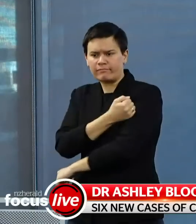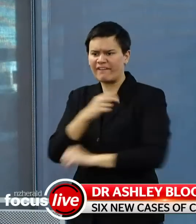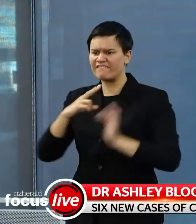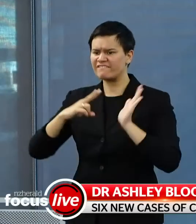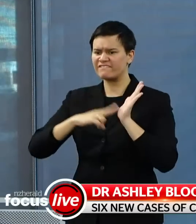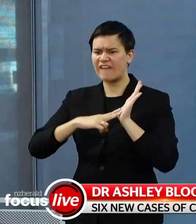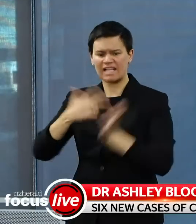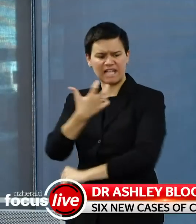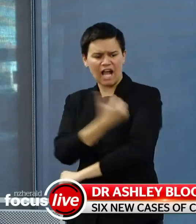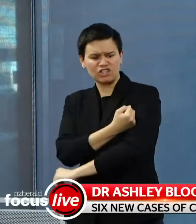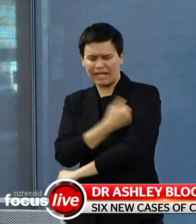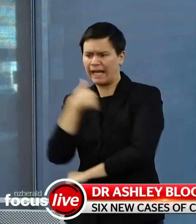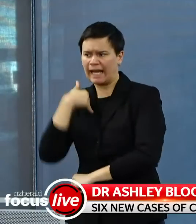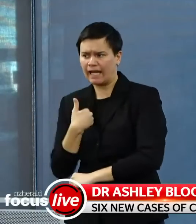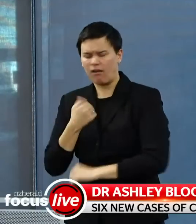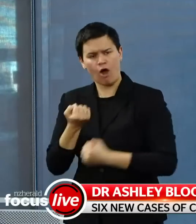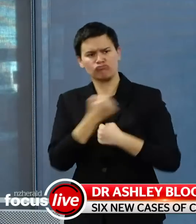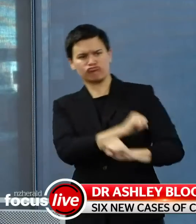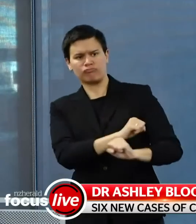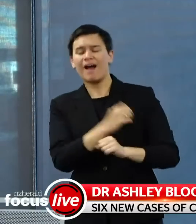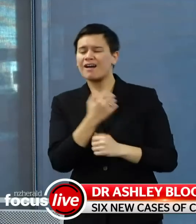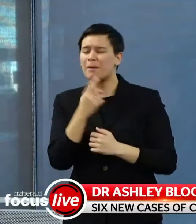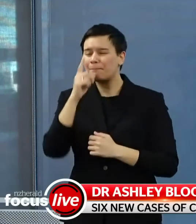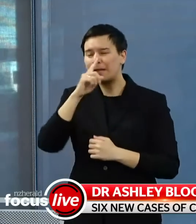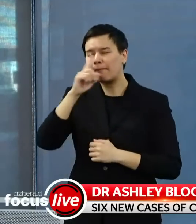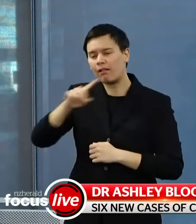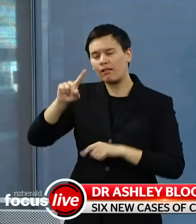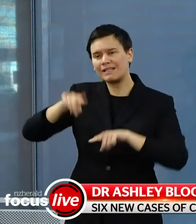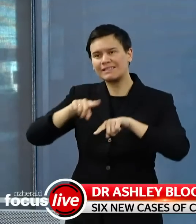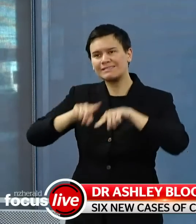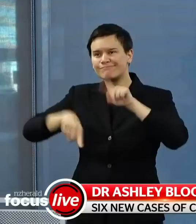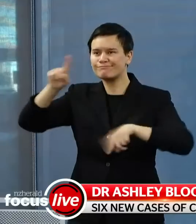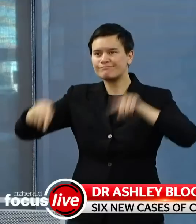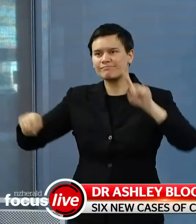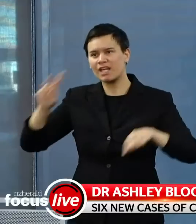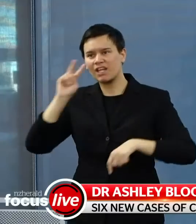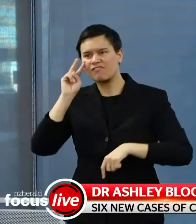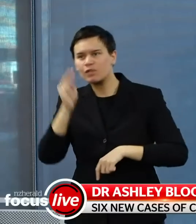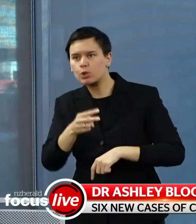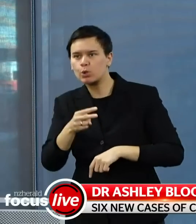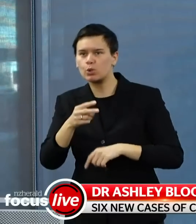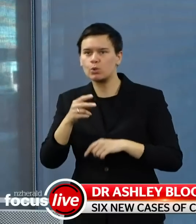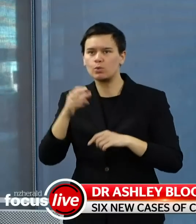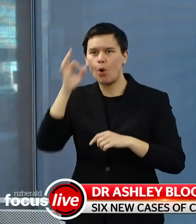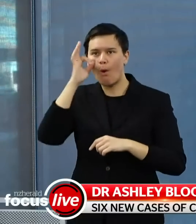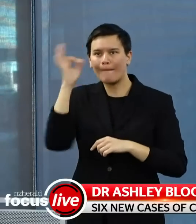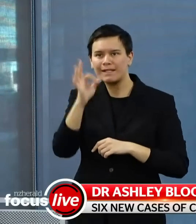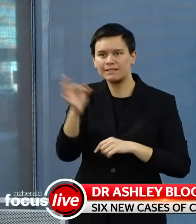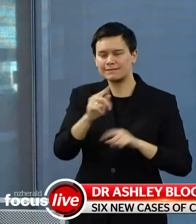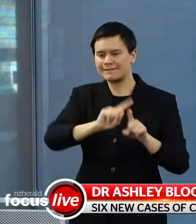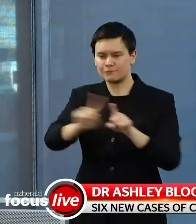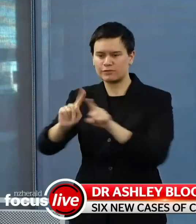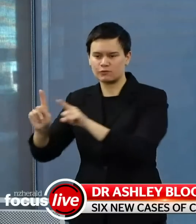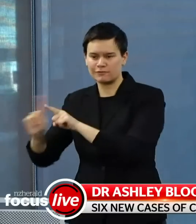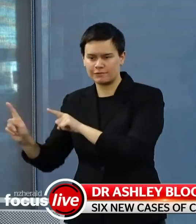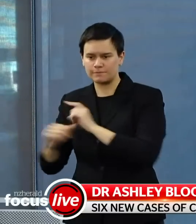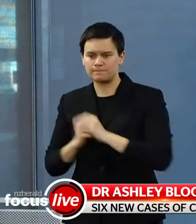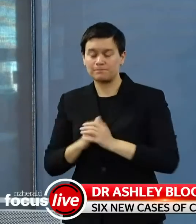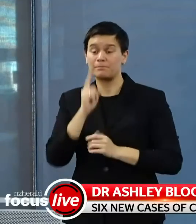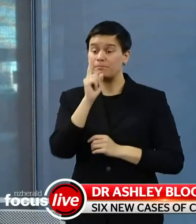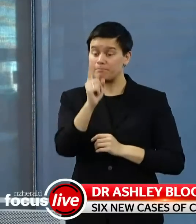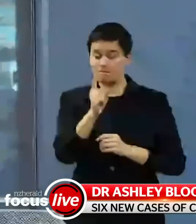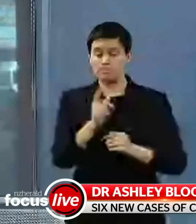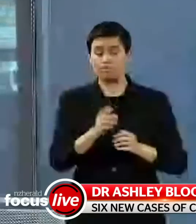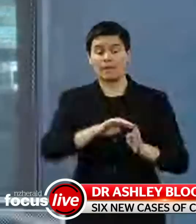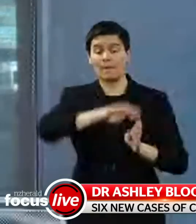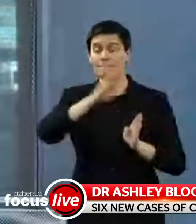always be, um, people will always have a range of views and perspectives, but, um, my, uh, my clear impression is that this Mount Roskill group